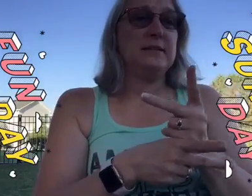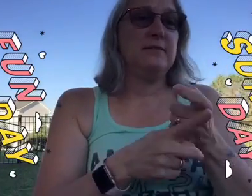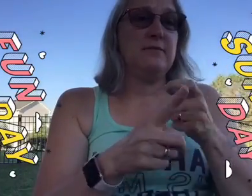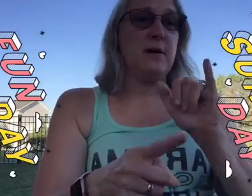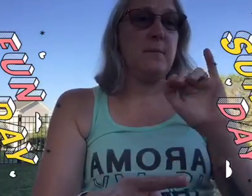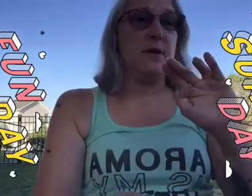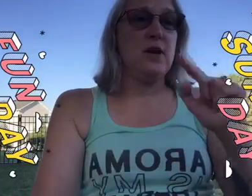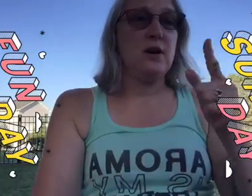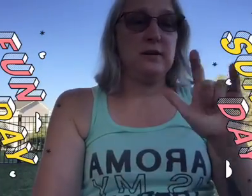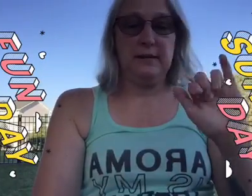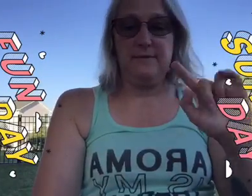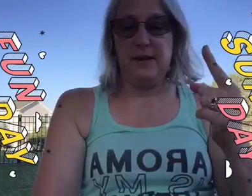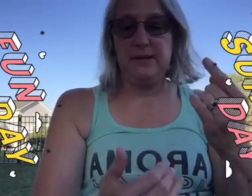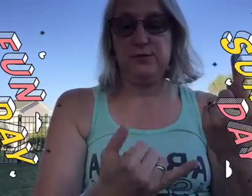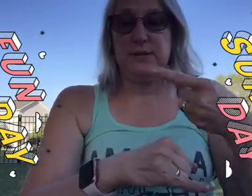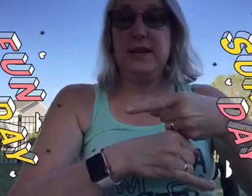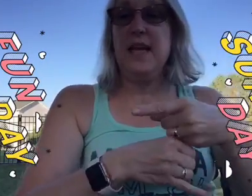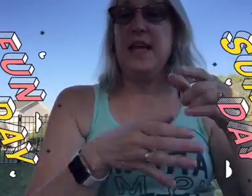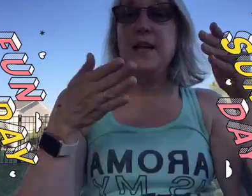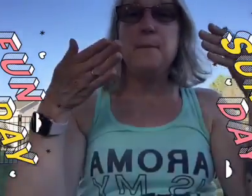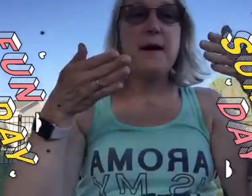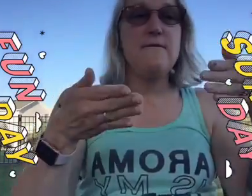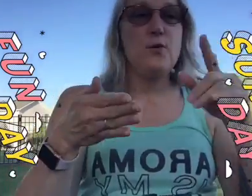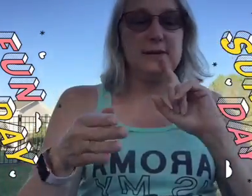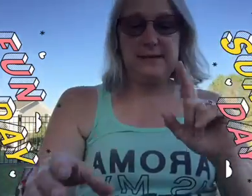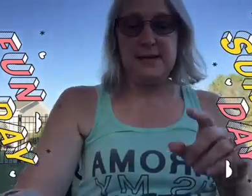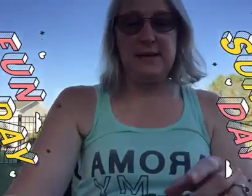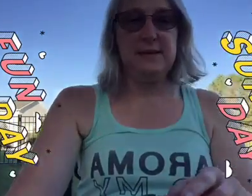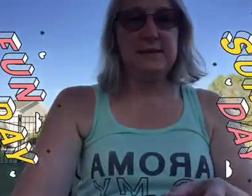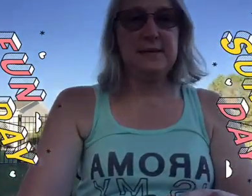from Young Living so today my focus is